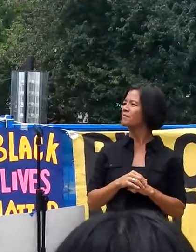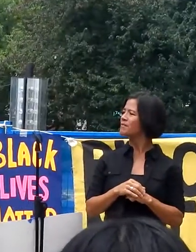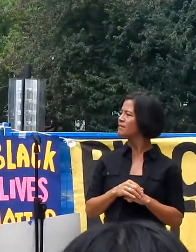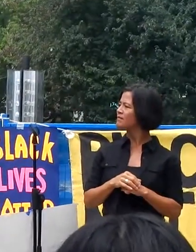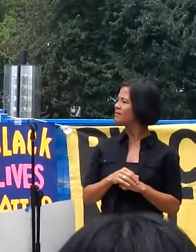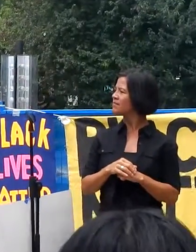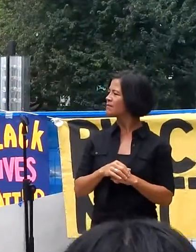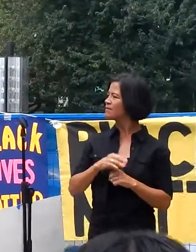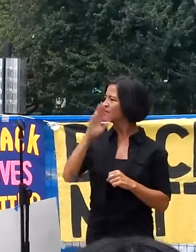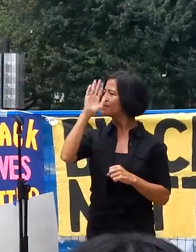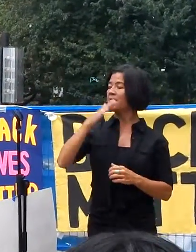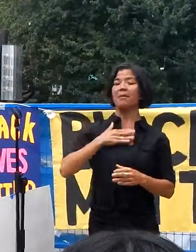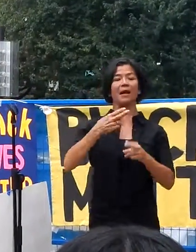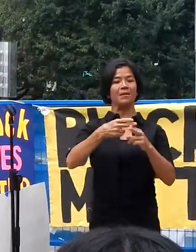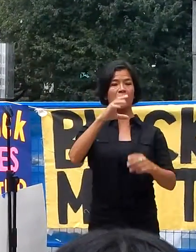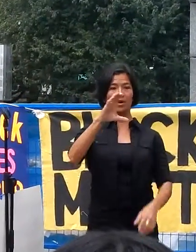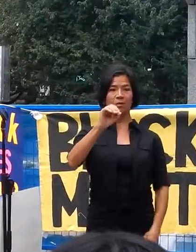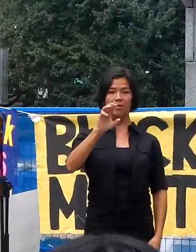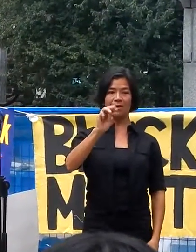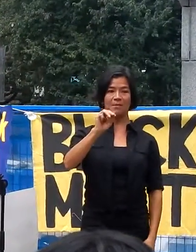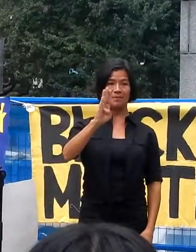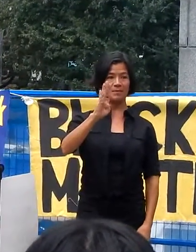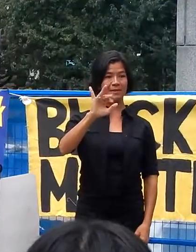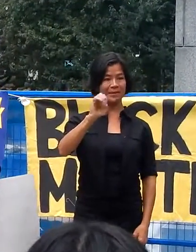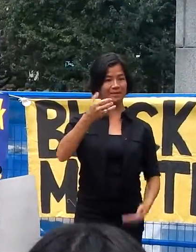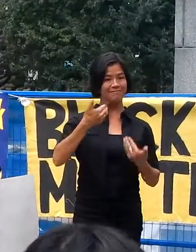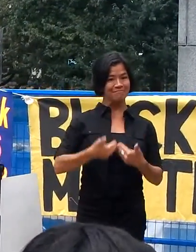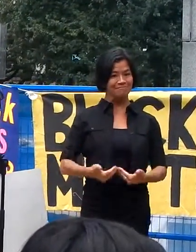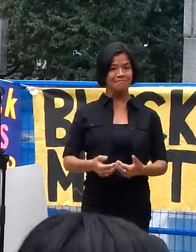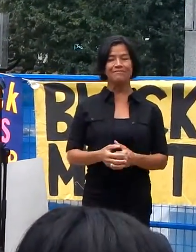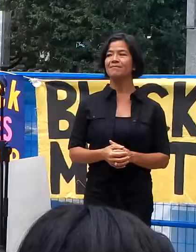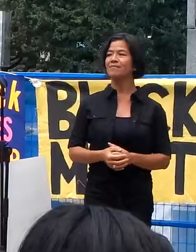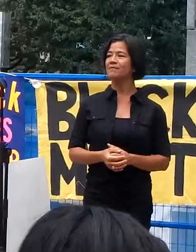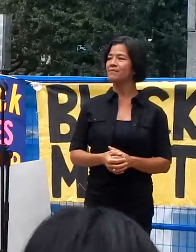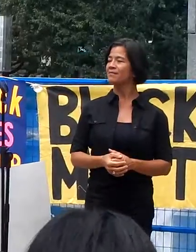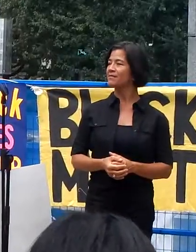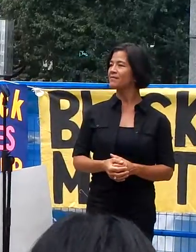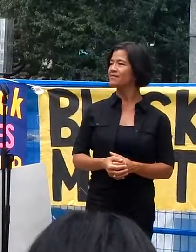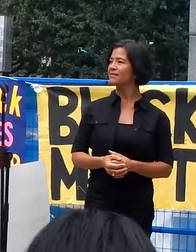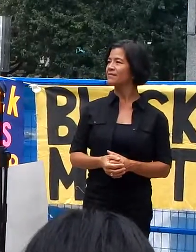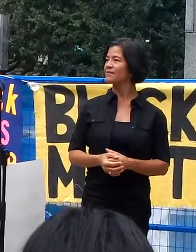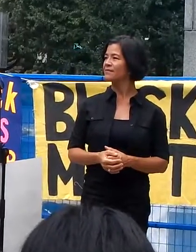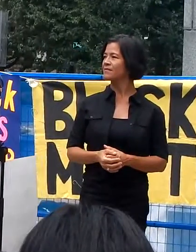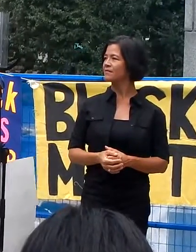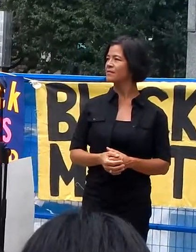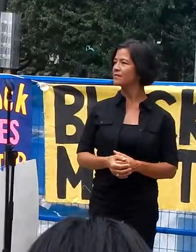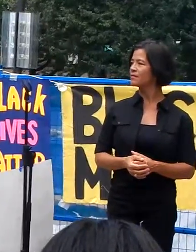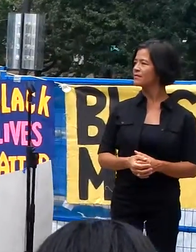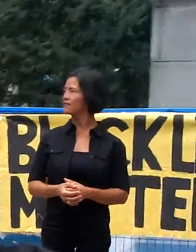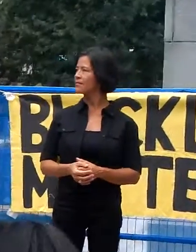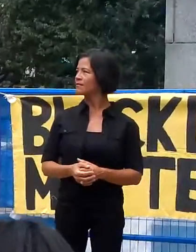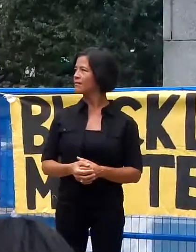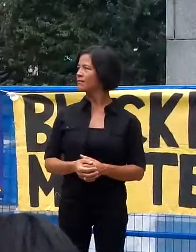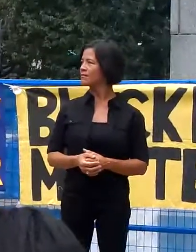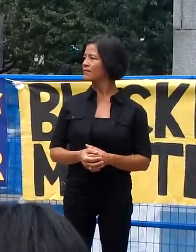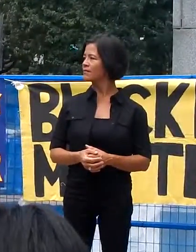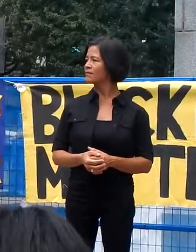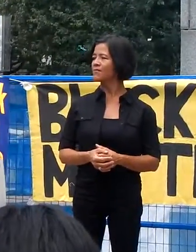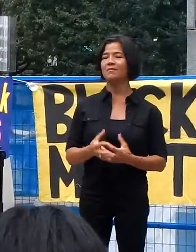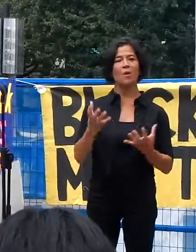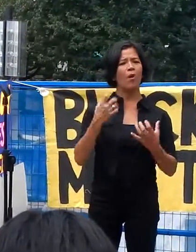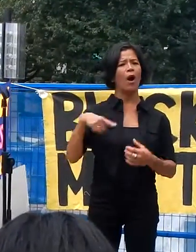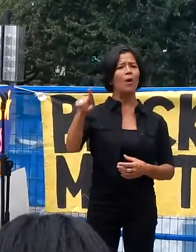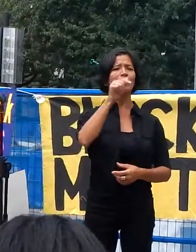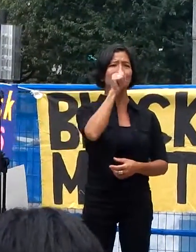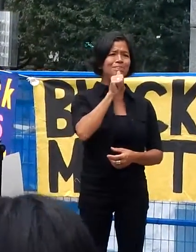My name is Konbi and I want you to bear with me because of the beautiful accent that I